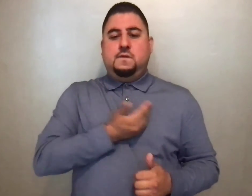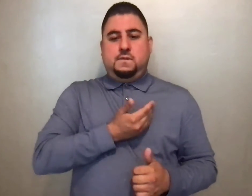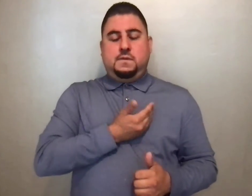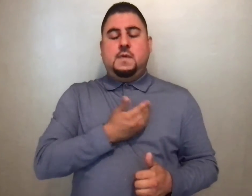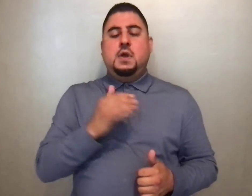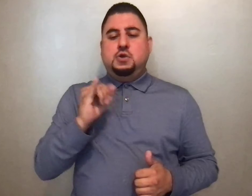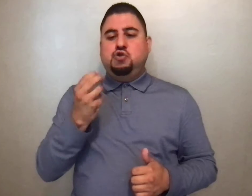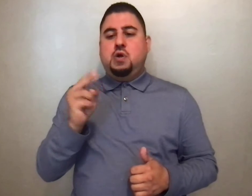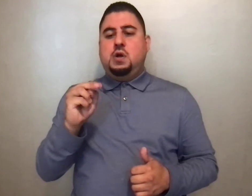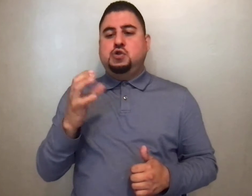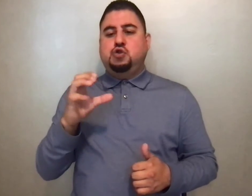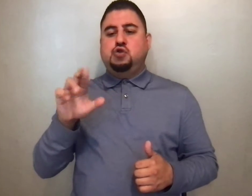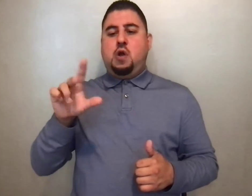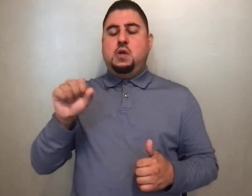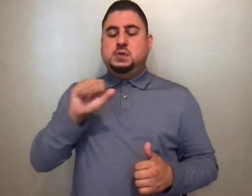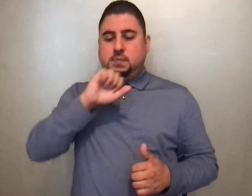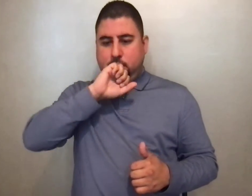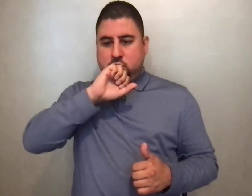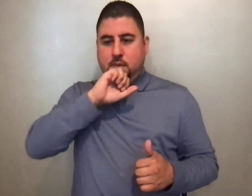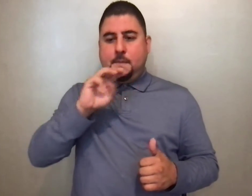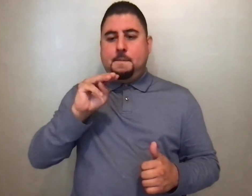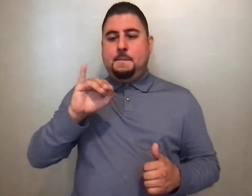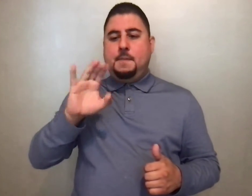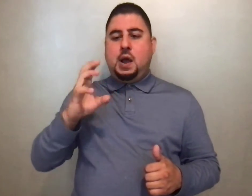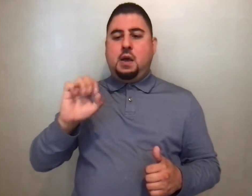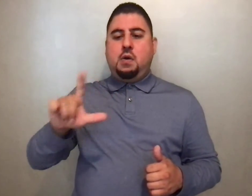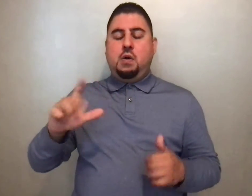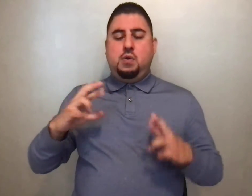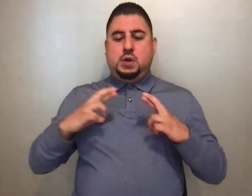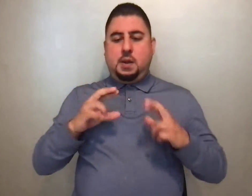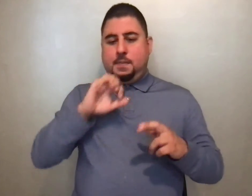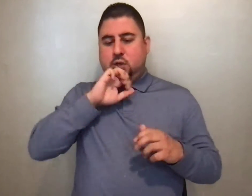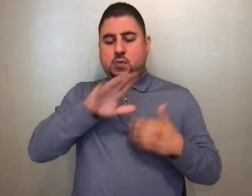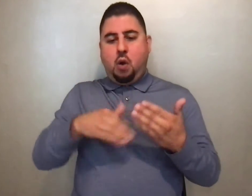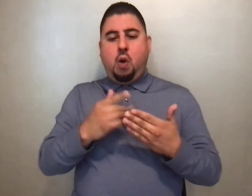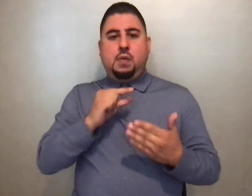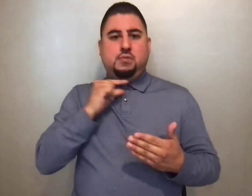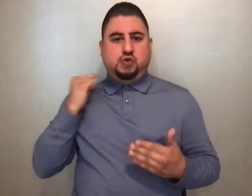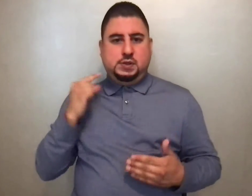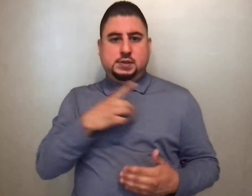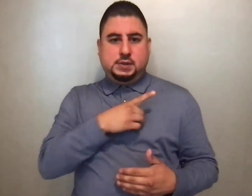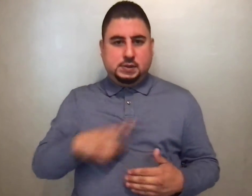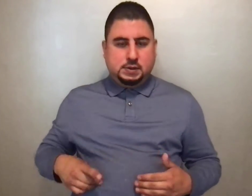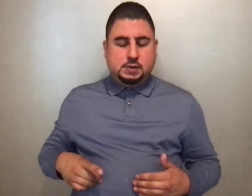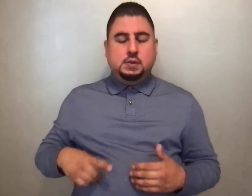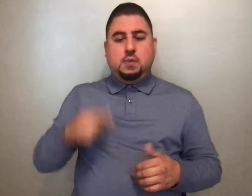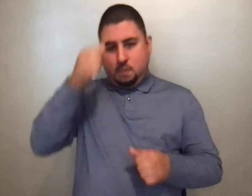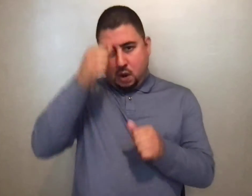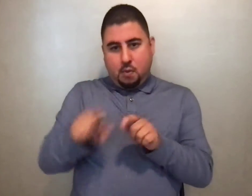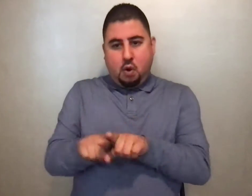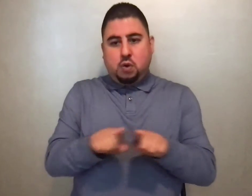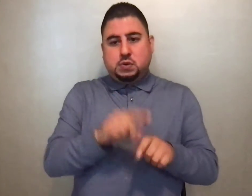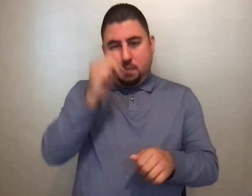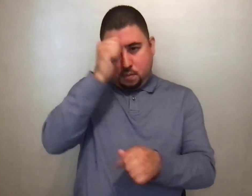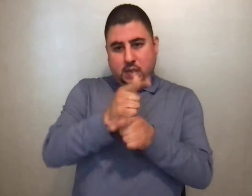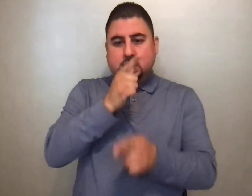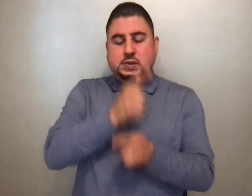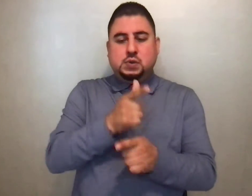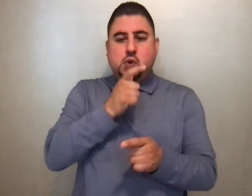Charles, our Bishop, Michael, our retired Bishop, and all the clergy. Remember, also, our brothers and sisters who have fallen